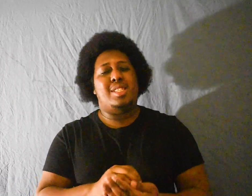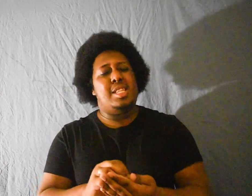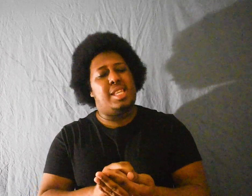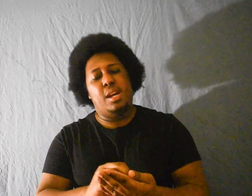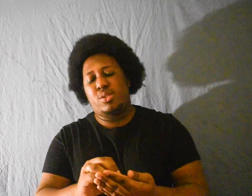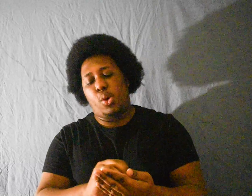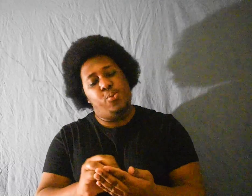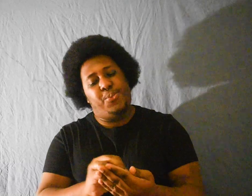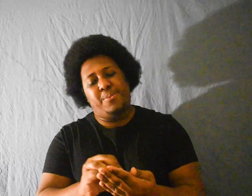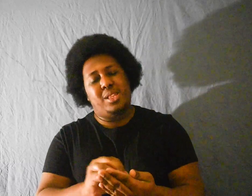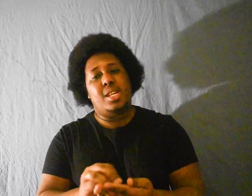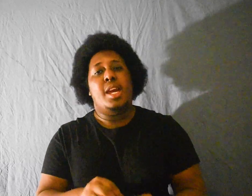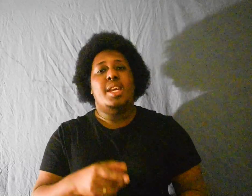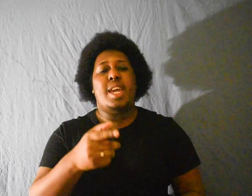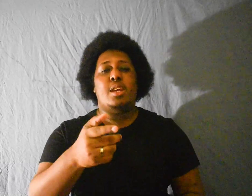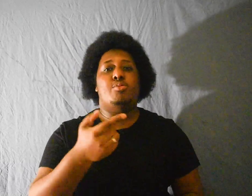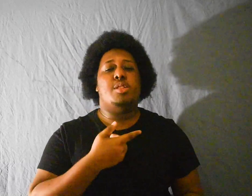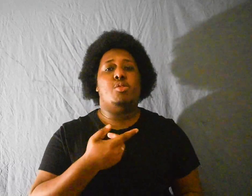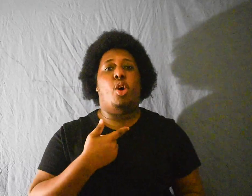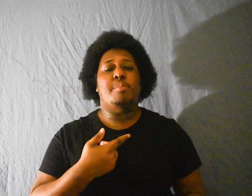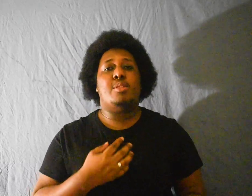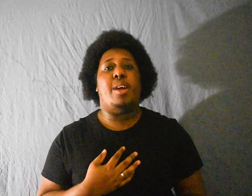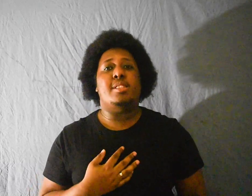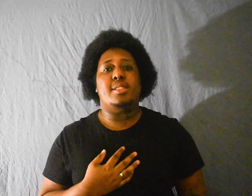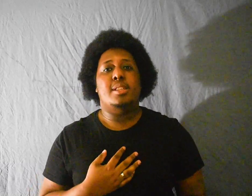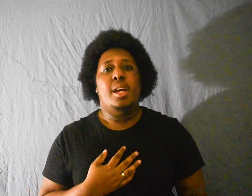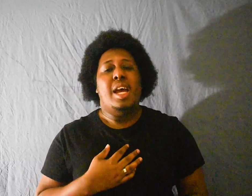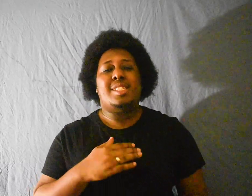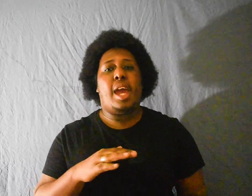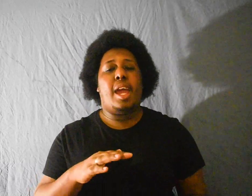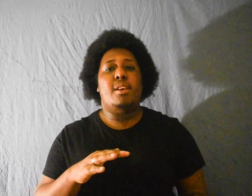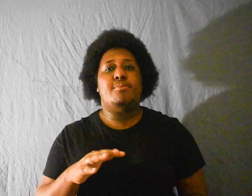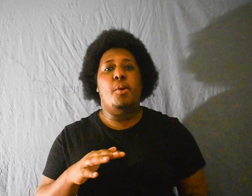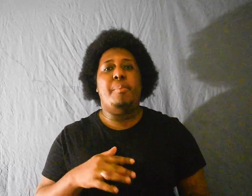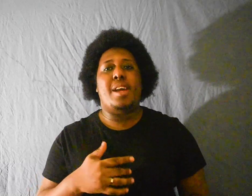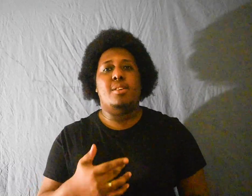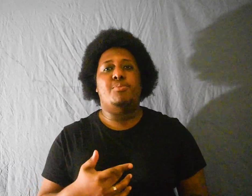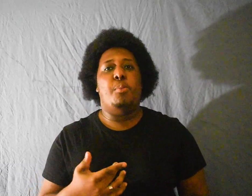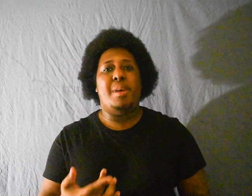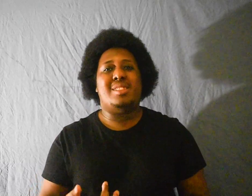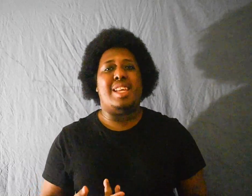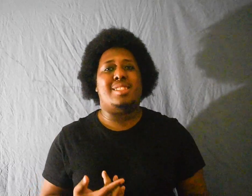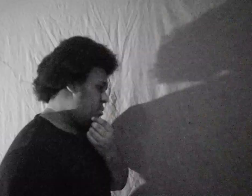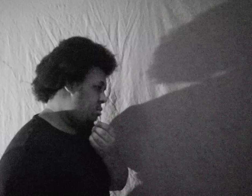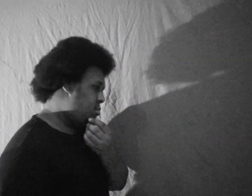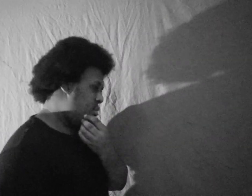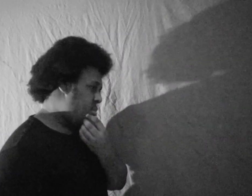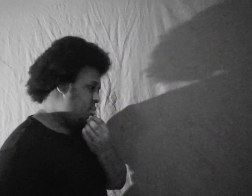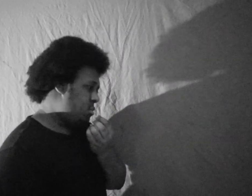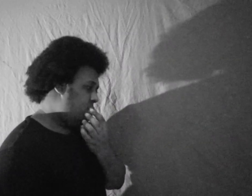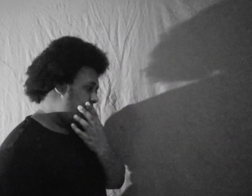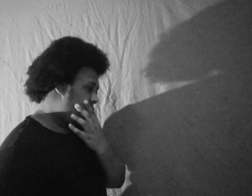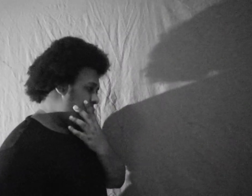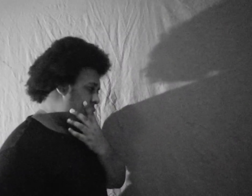details so vividly Yet you still call me crazy Say I ain't a real man, can real men stay silent like lasagna while off the G?